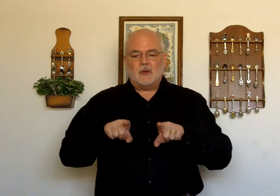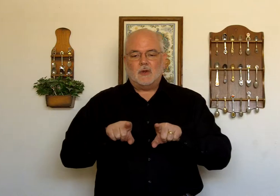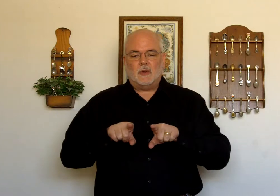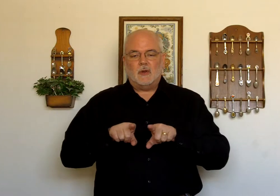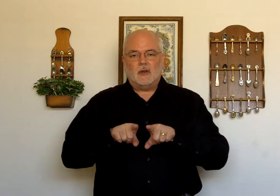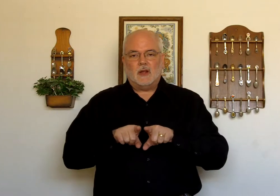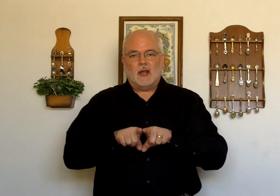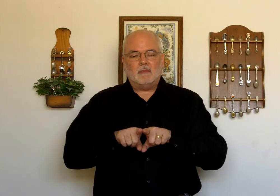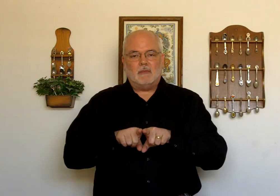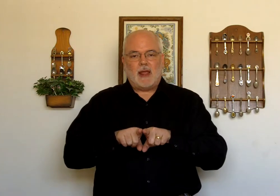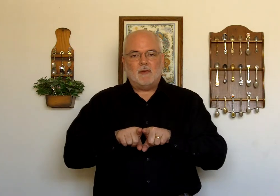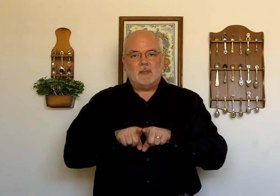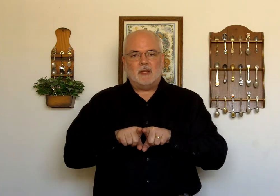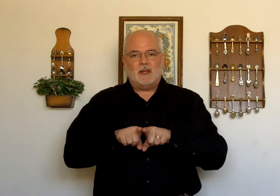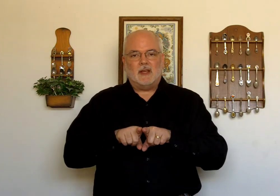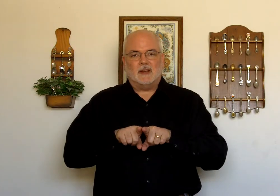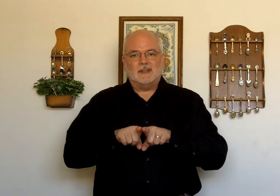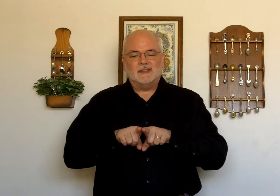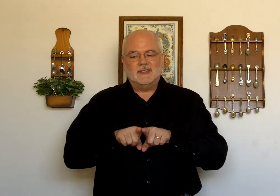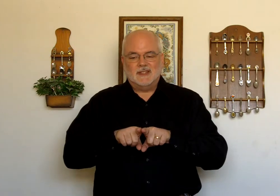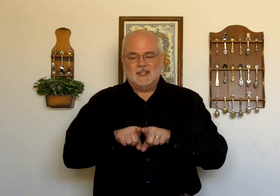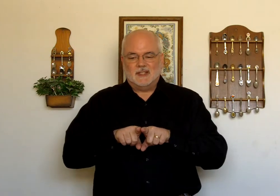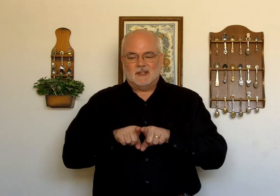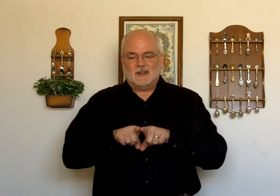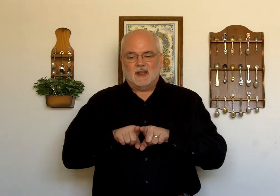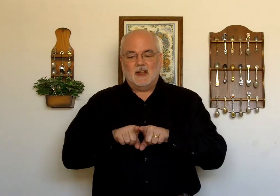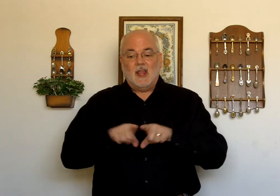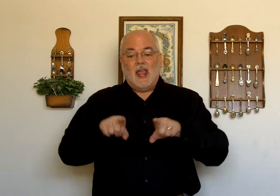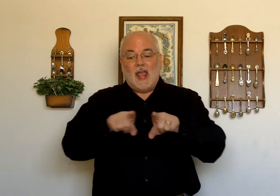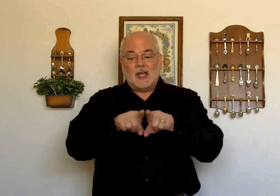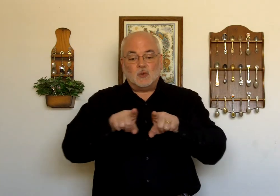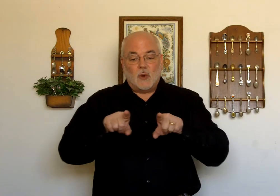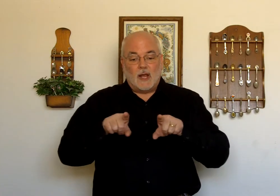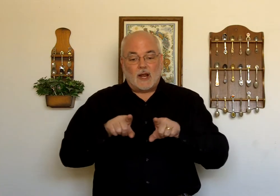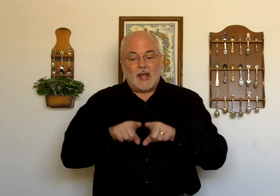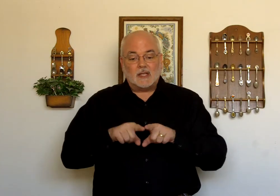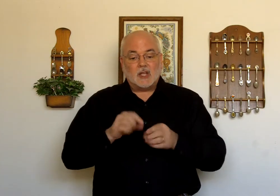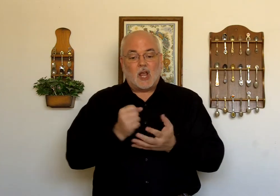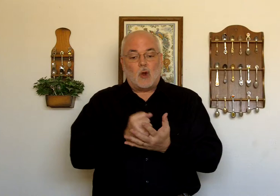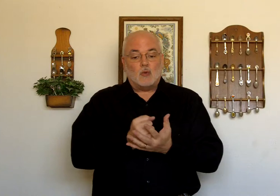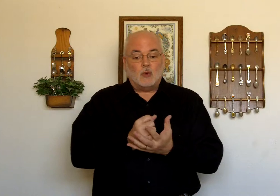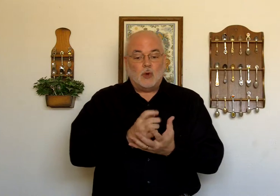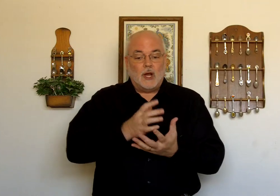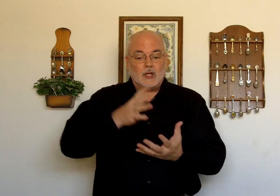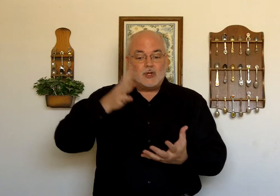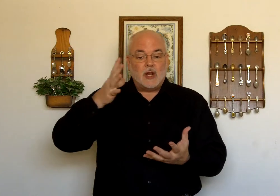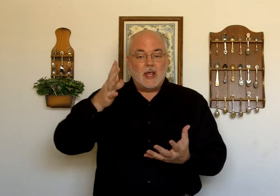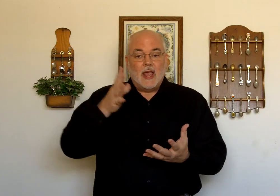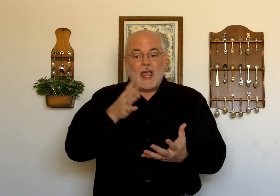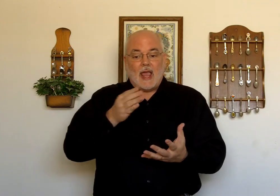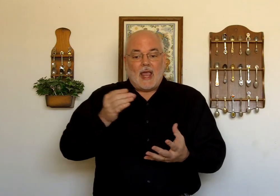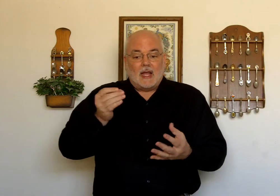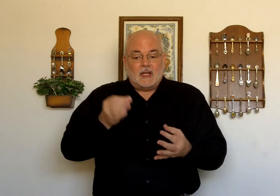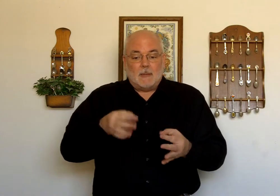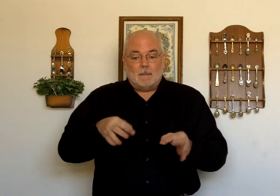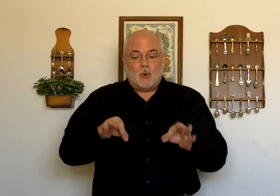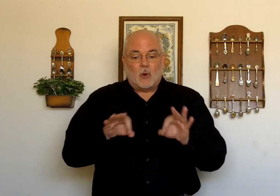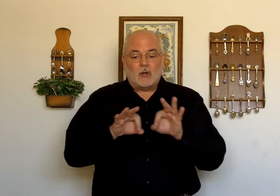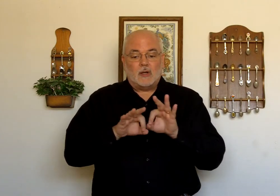to you. And have a meet again. Okay? As well as a rich and important